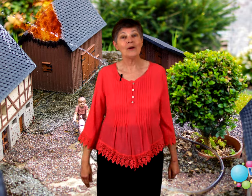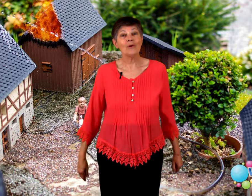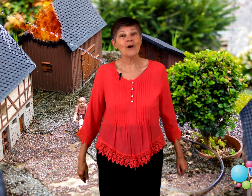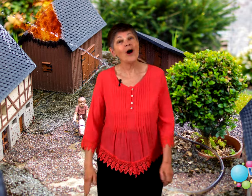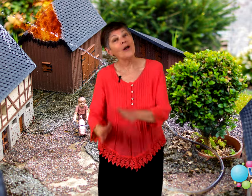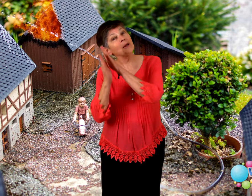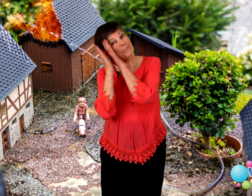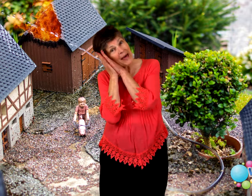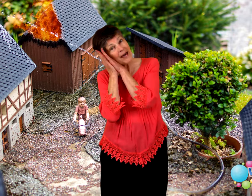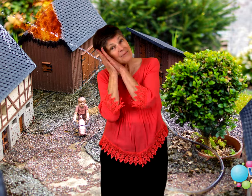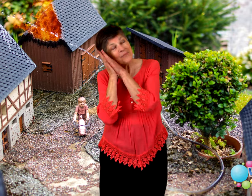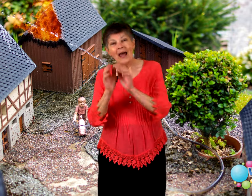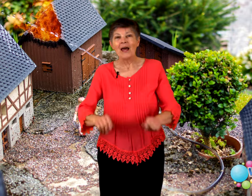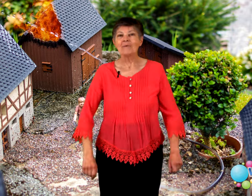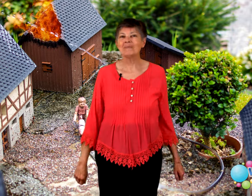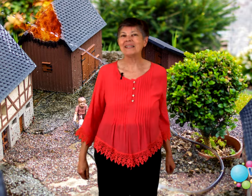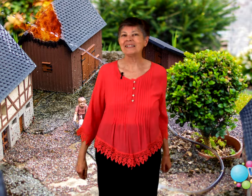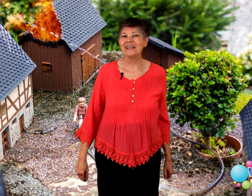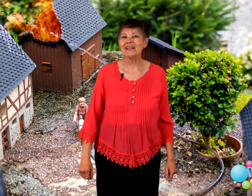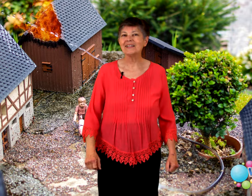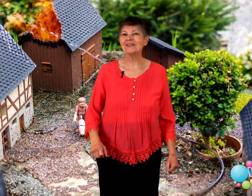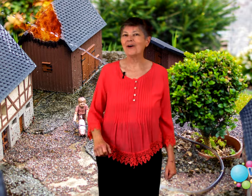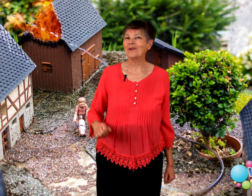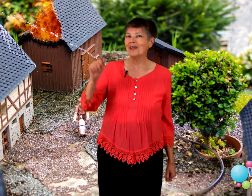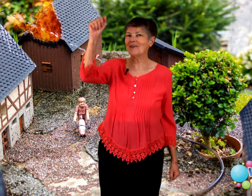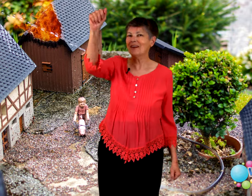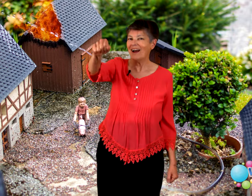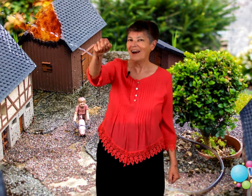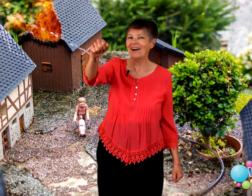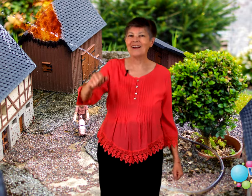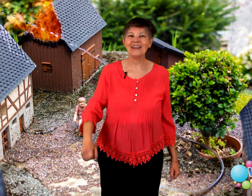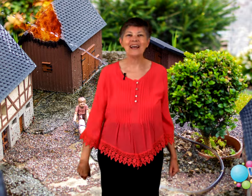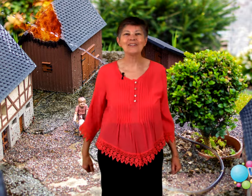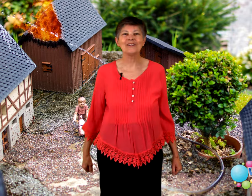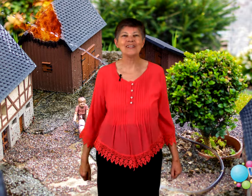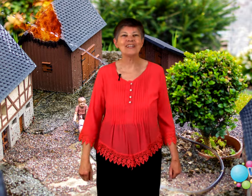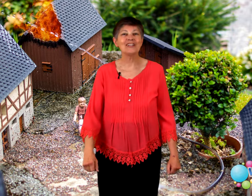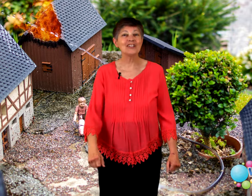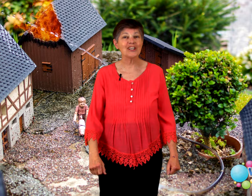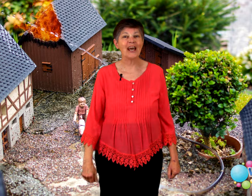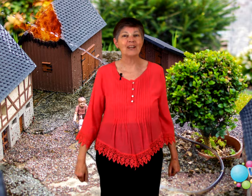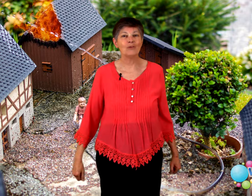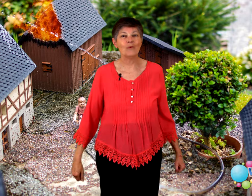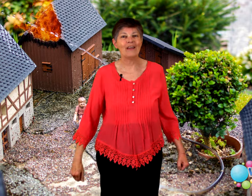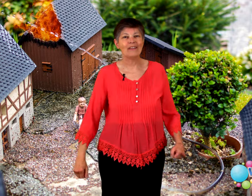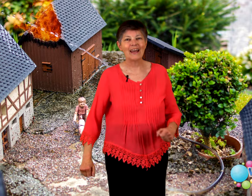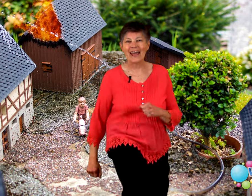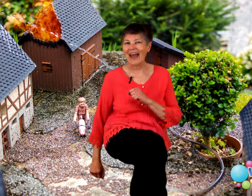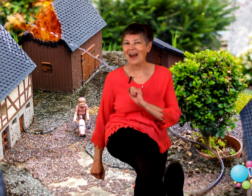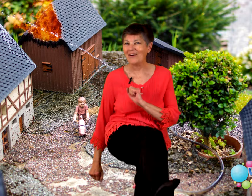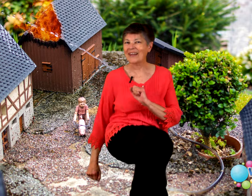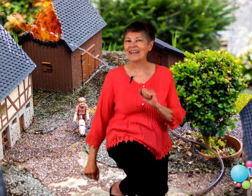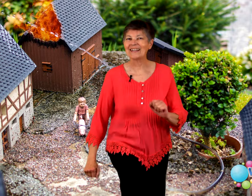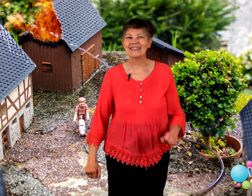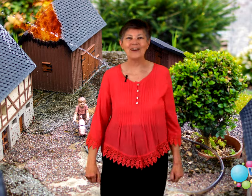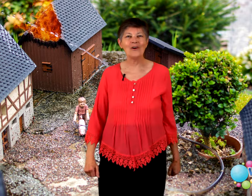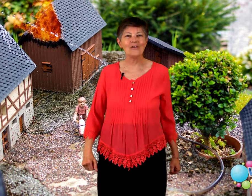were all in bed, Mrs. O'Leary hung a lantern in the shed. And when the cow kicked over,